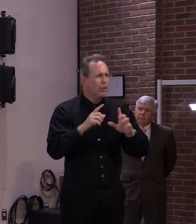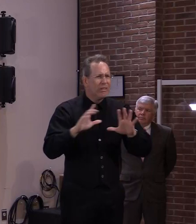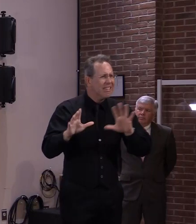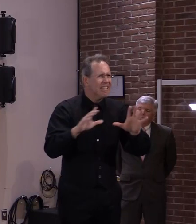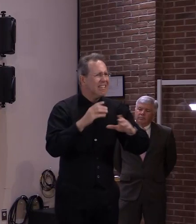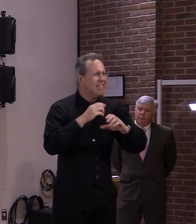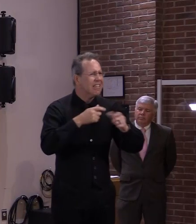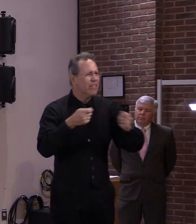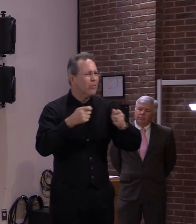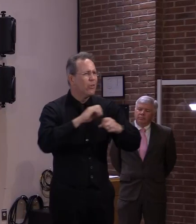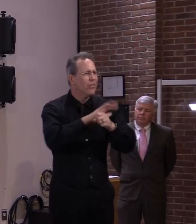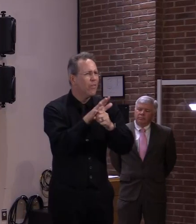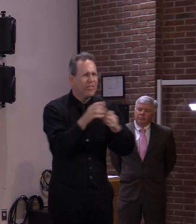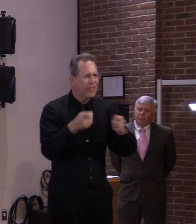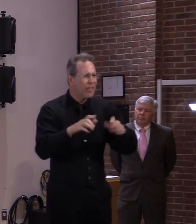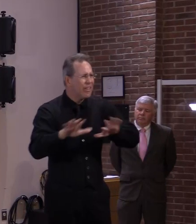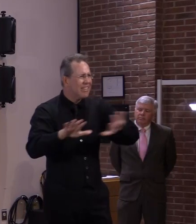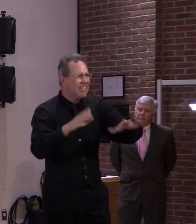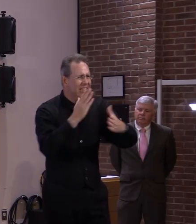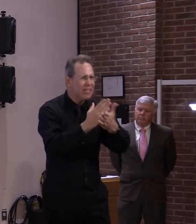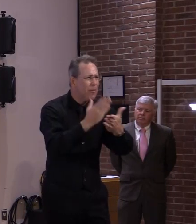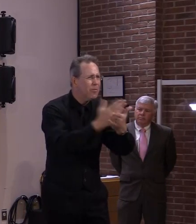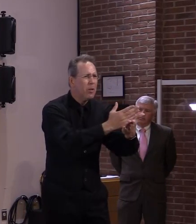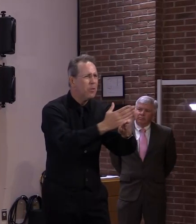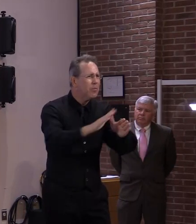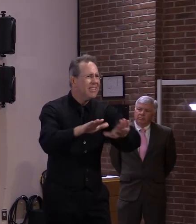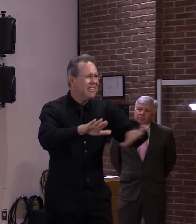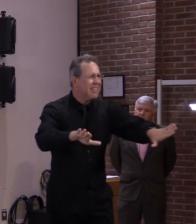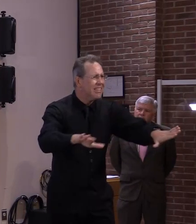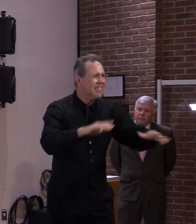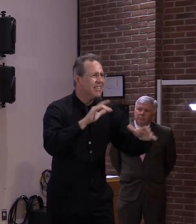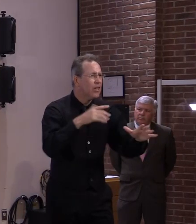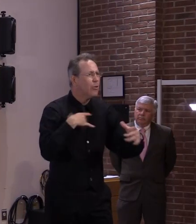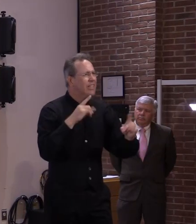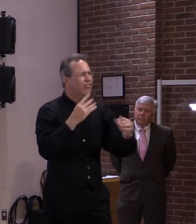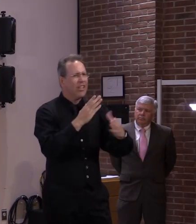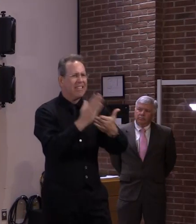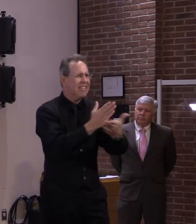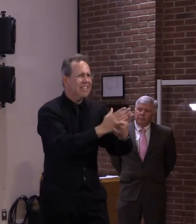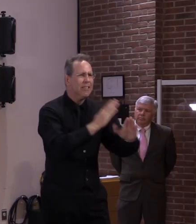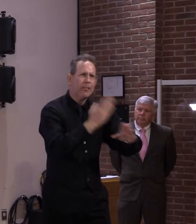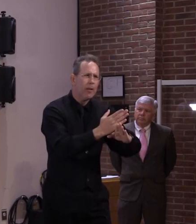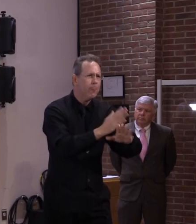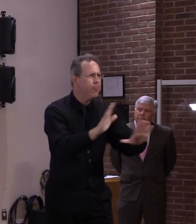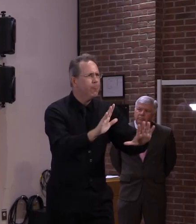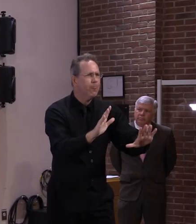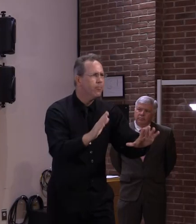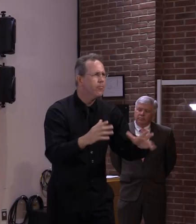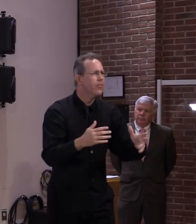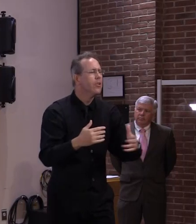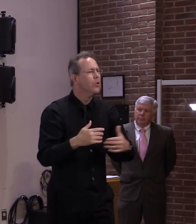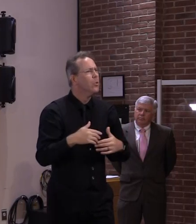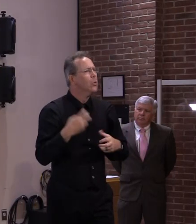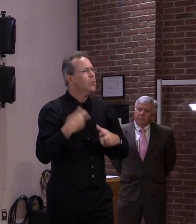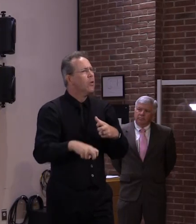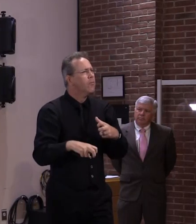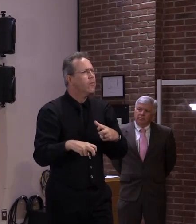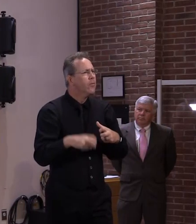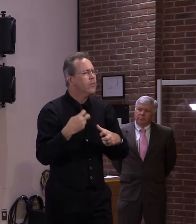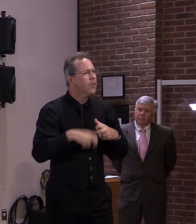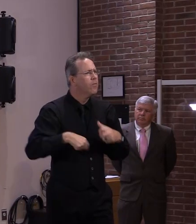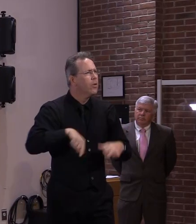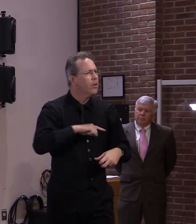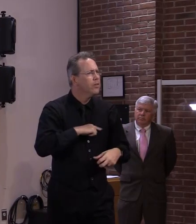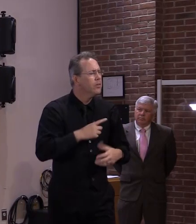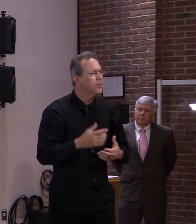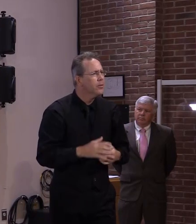visitation procedures etc so very challenging uh questions but i do think the issues